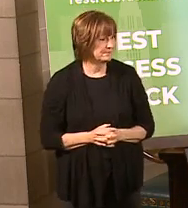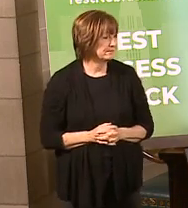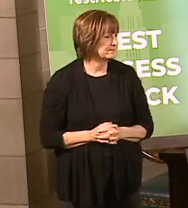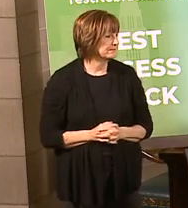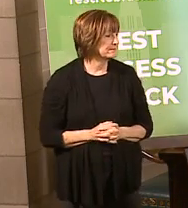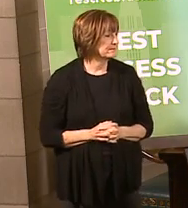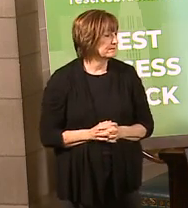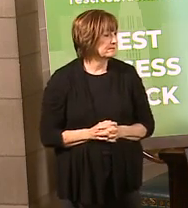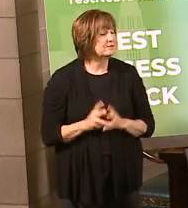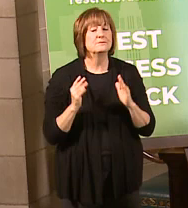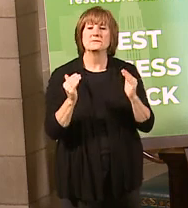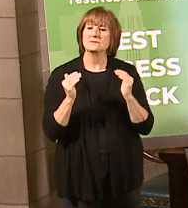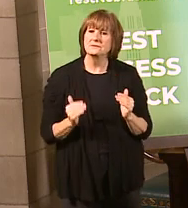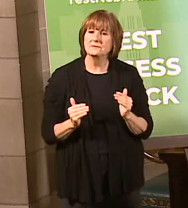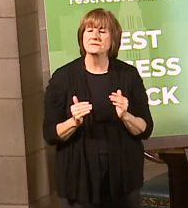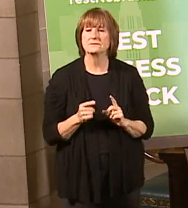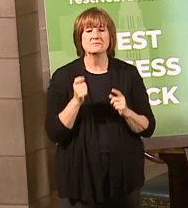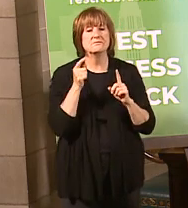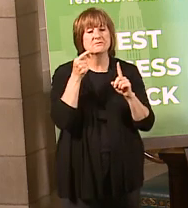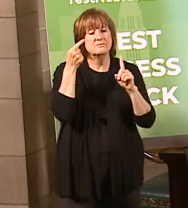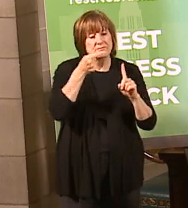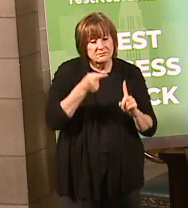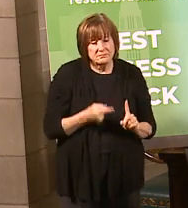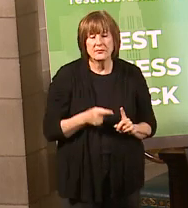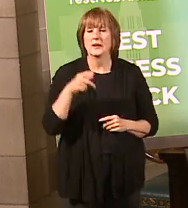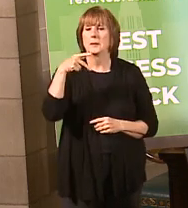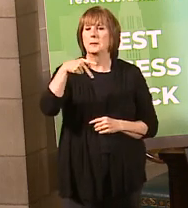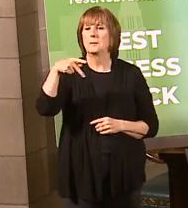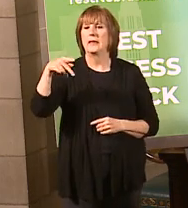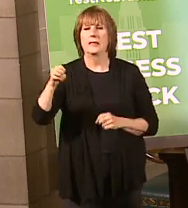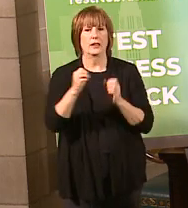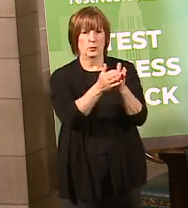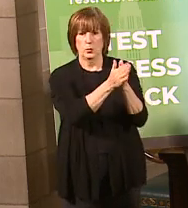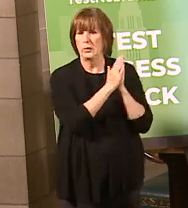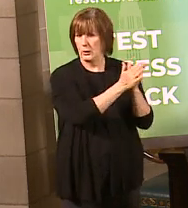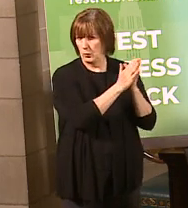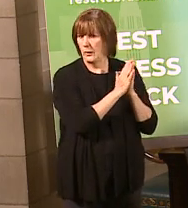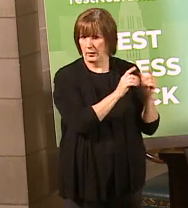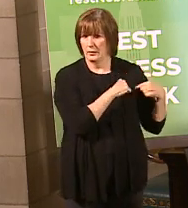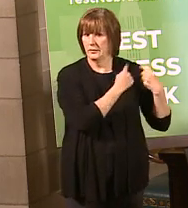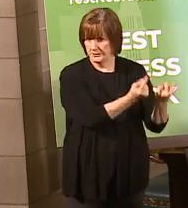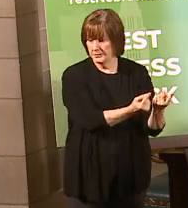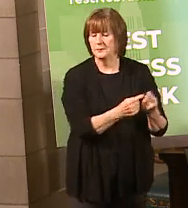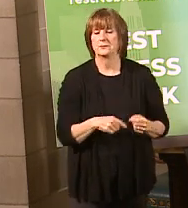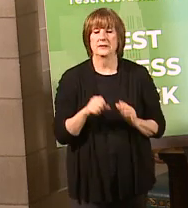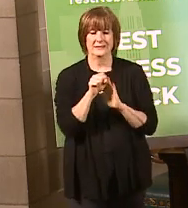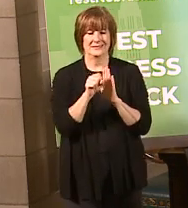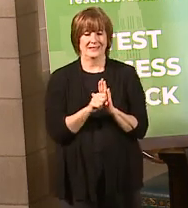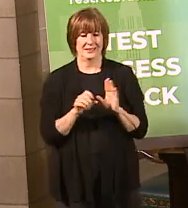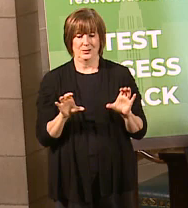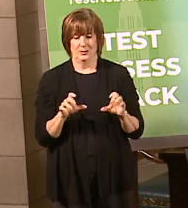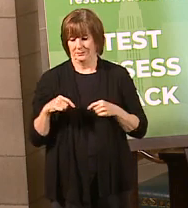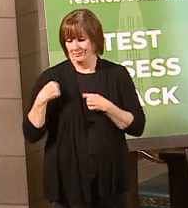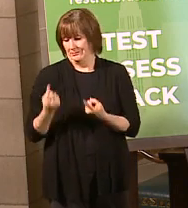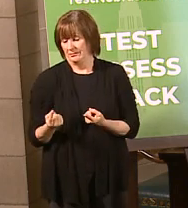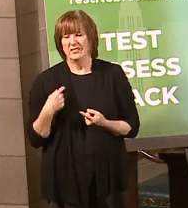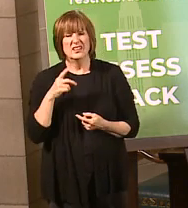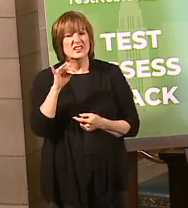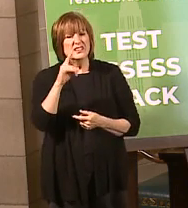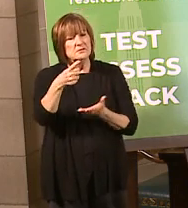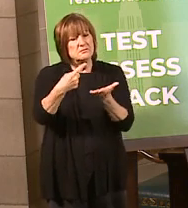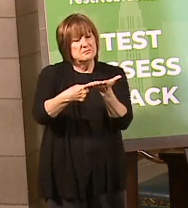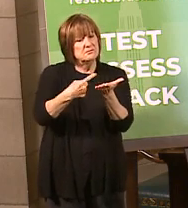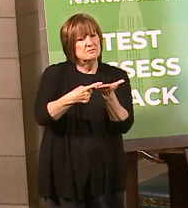Okay. Next, we want to just hit upon PPE requests. So one of the things the state has been doing, and I covered this a little bit earlier